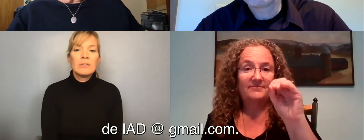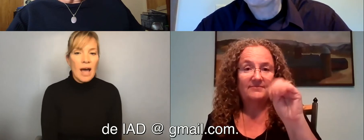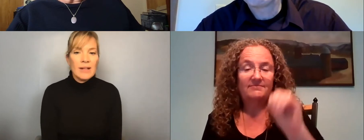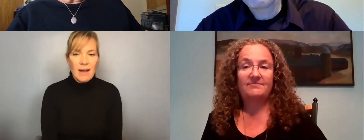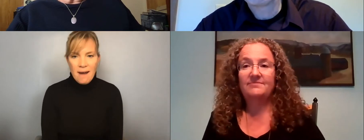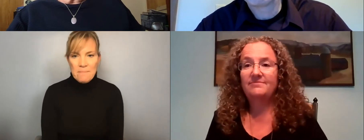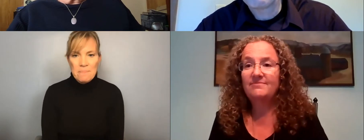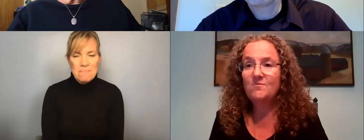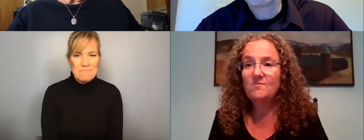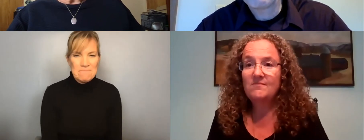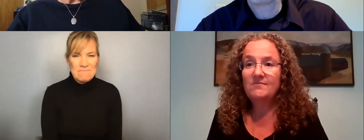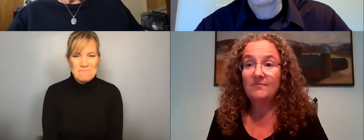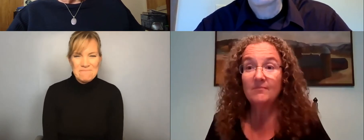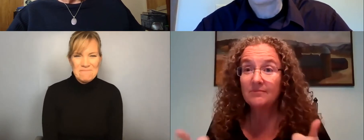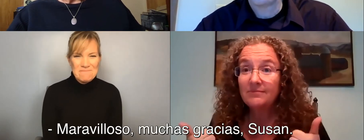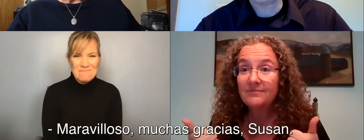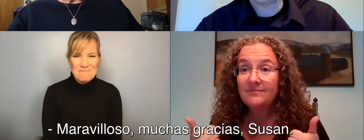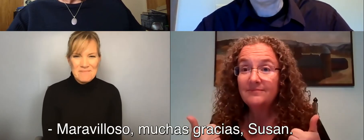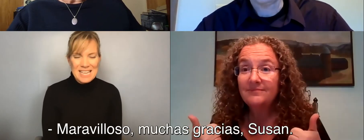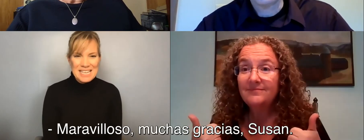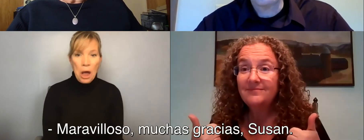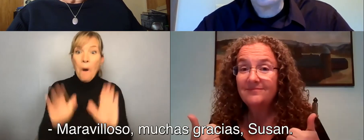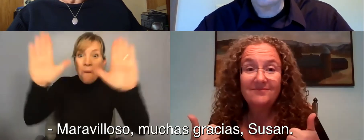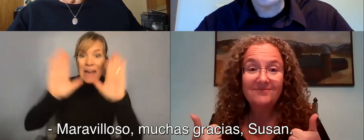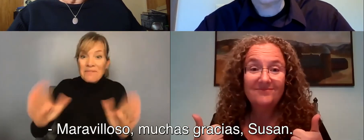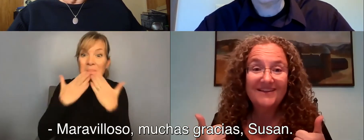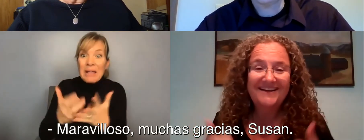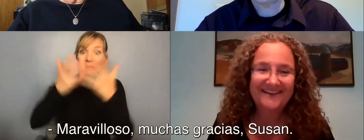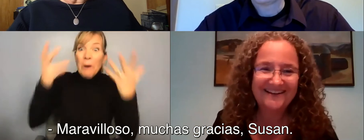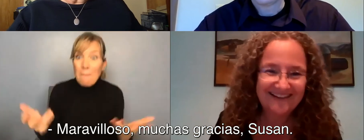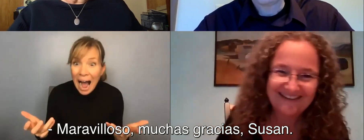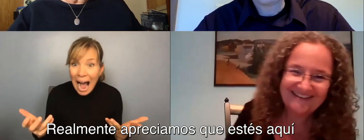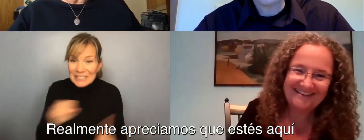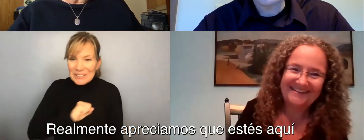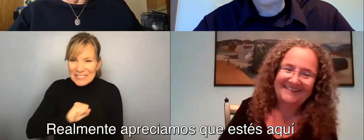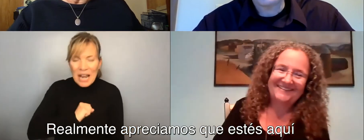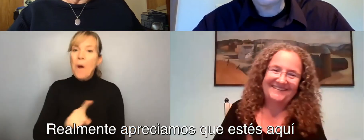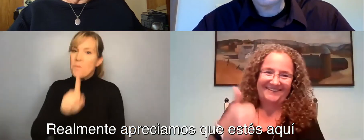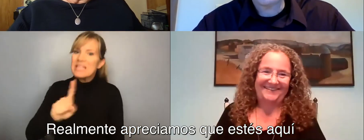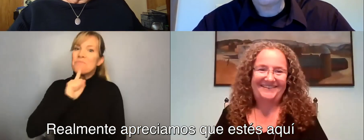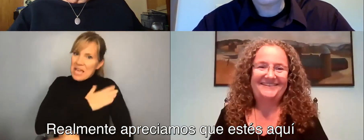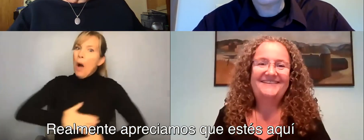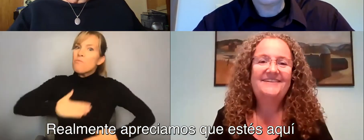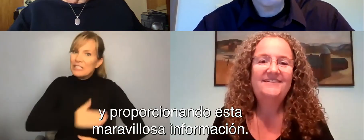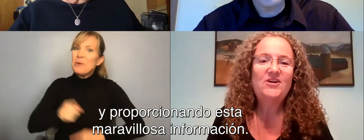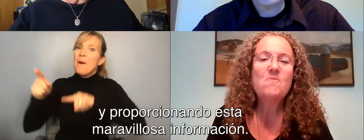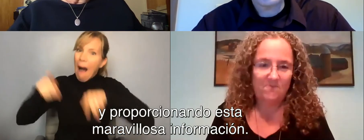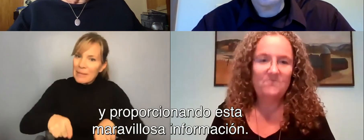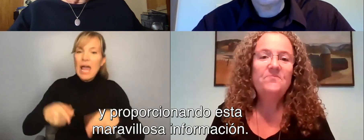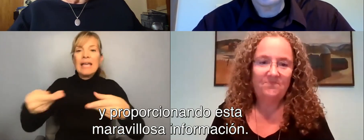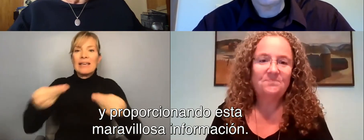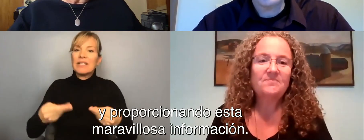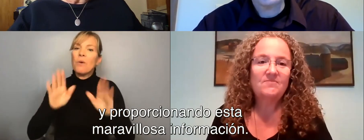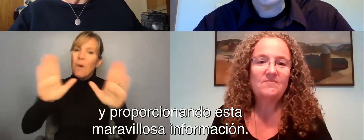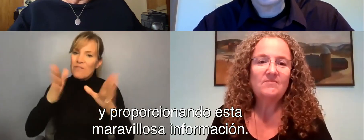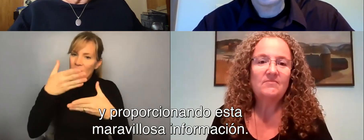.com. Wonderful. Thank you so much, Susan. We really appreciate you being here and providing this